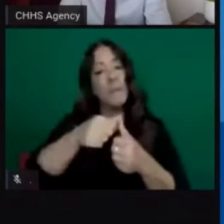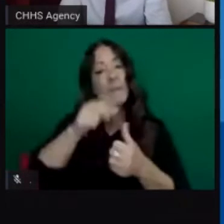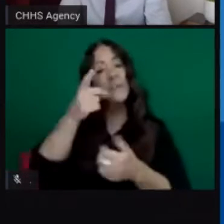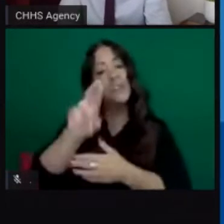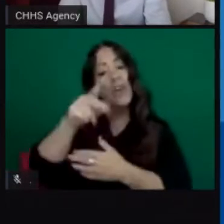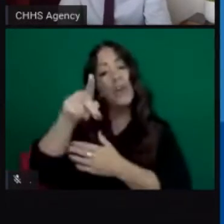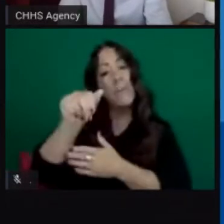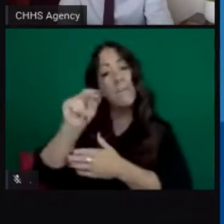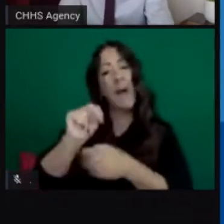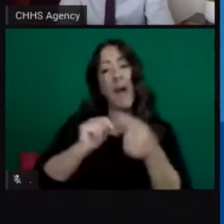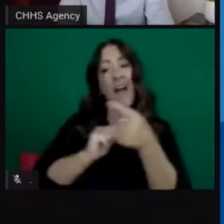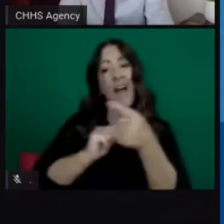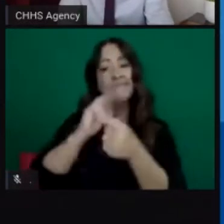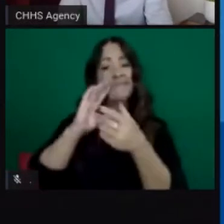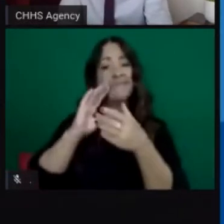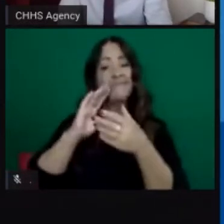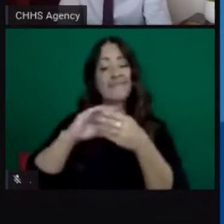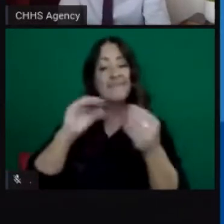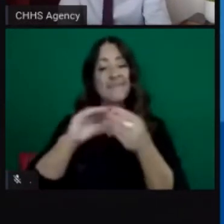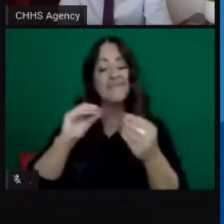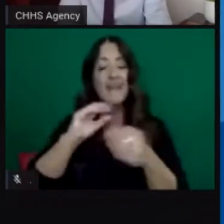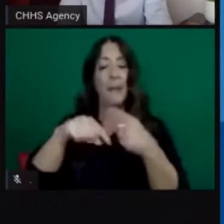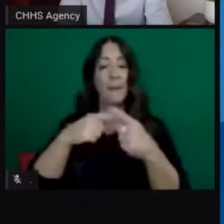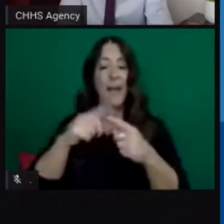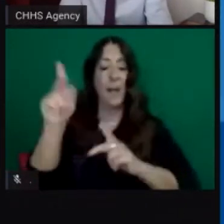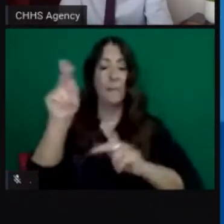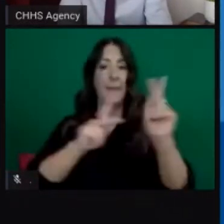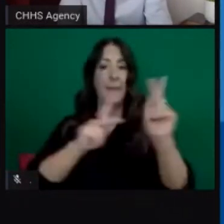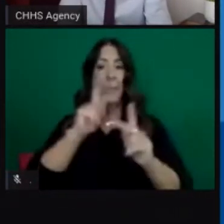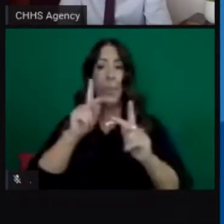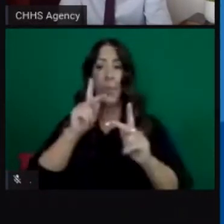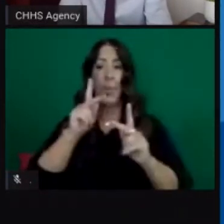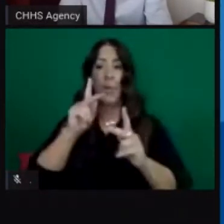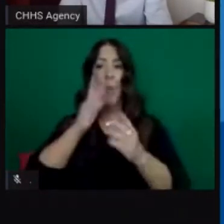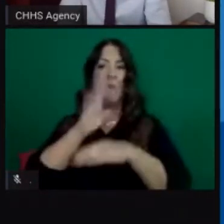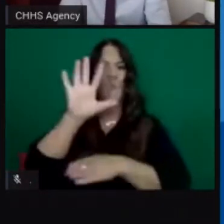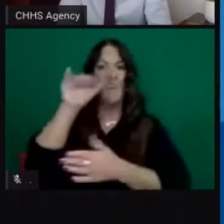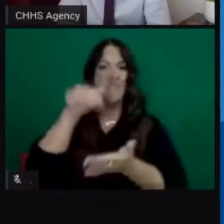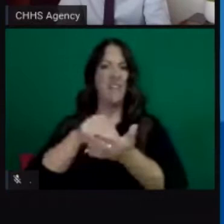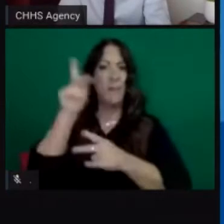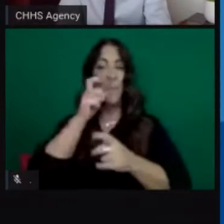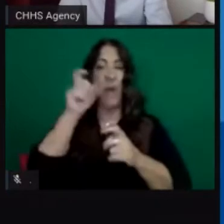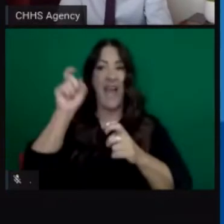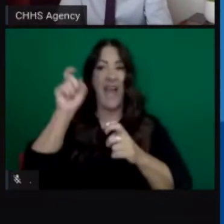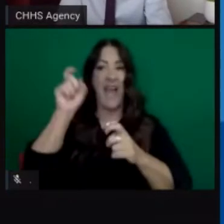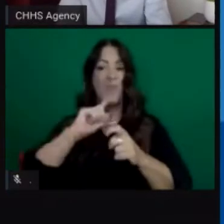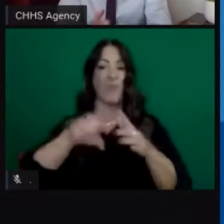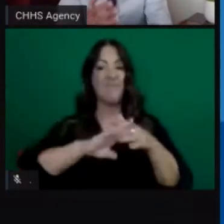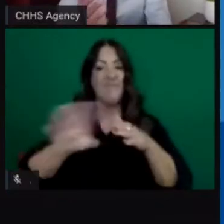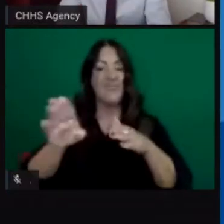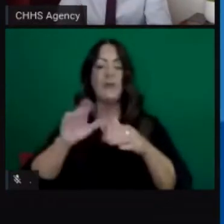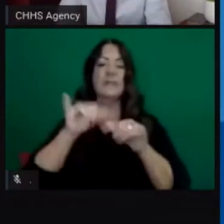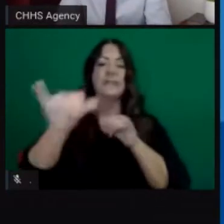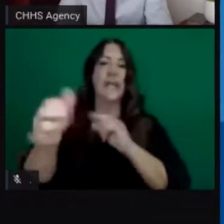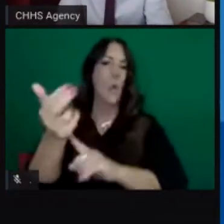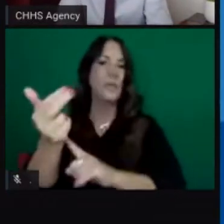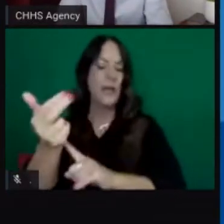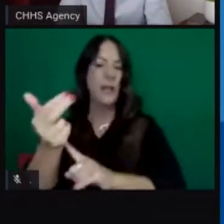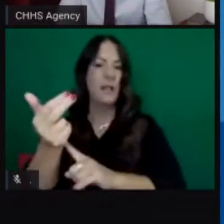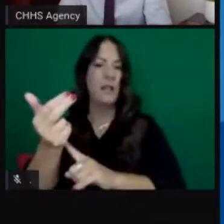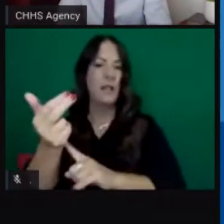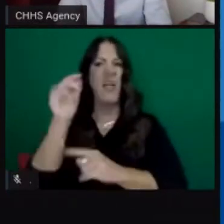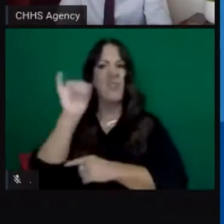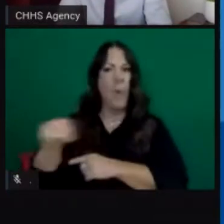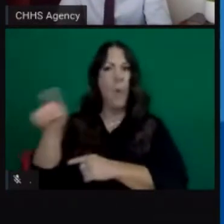shared of the number of people sheltered just over 5 000 in uh hotel rooms across the state those are the folks